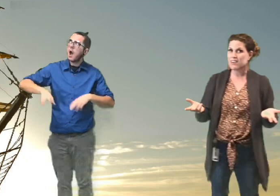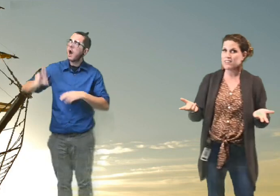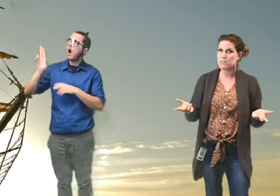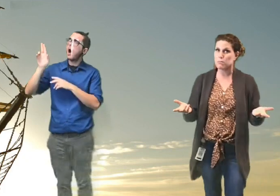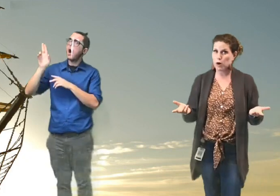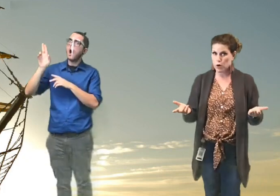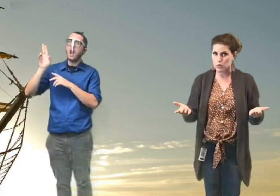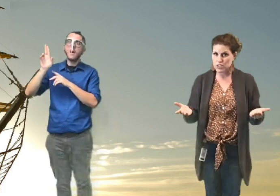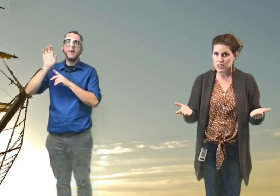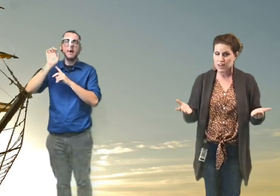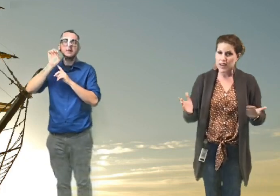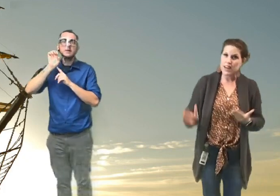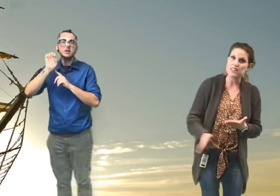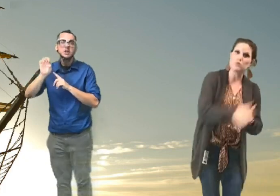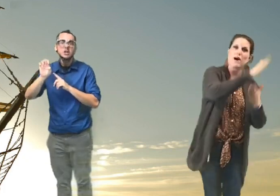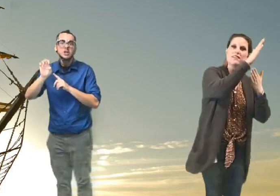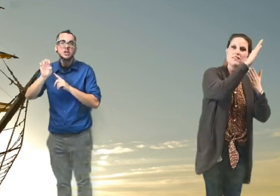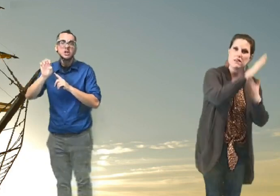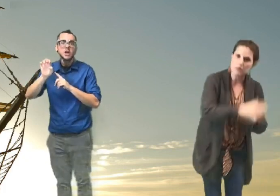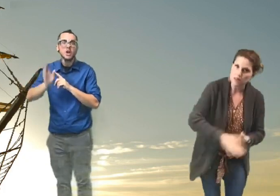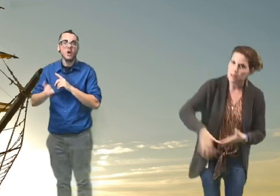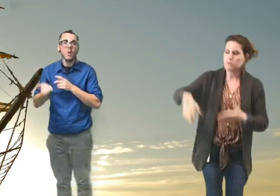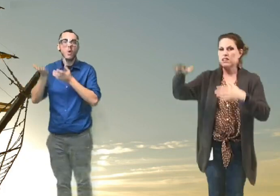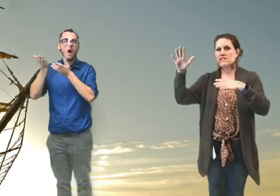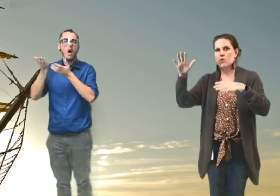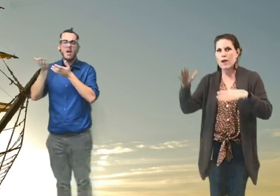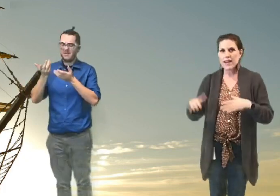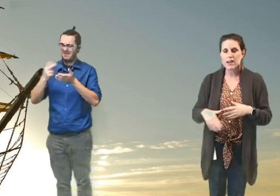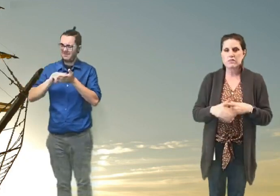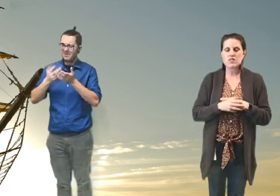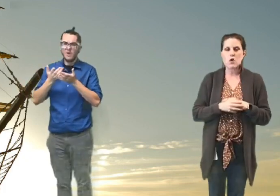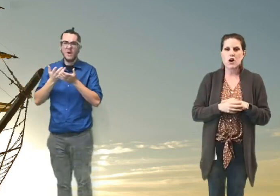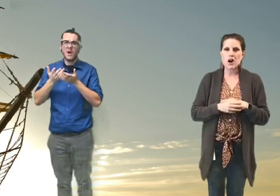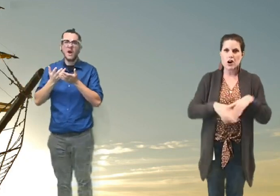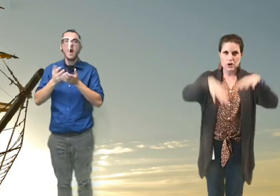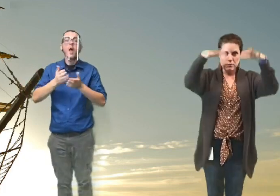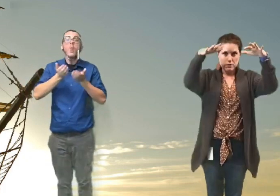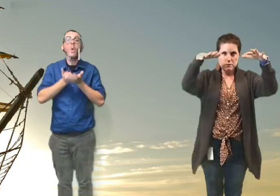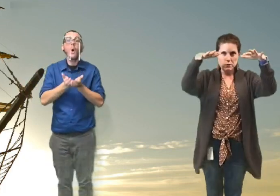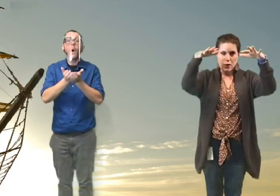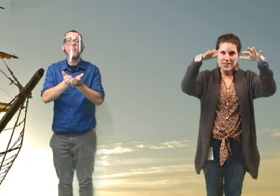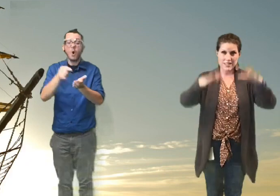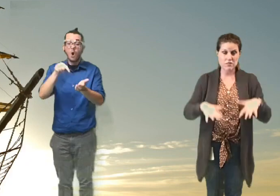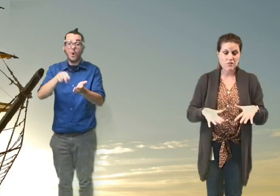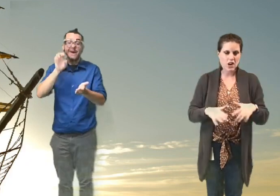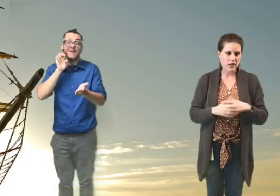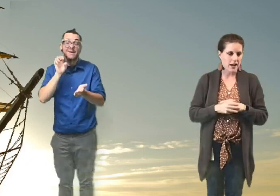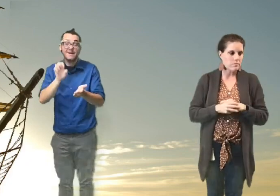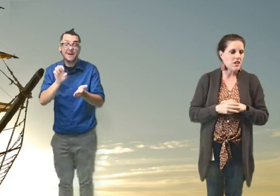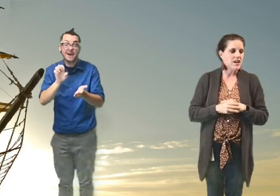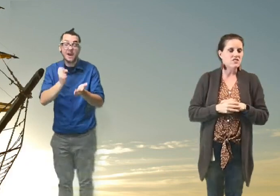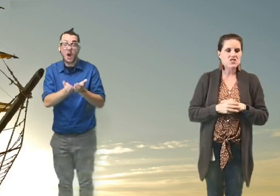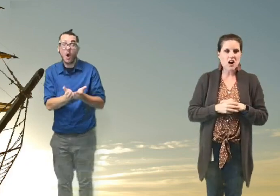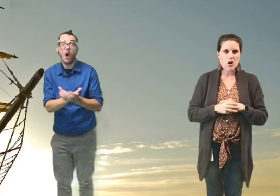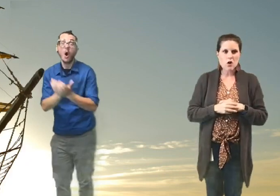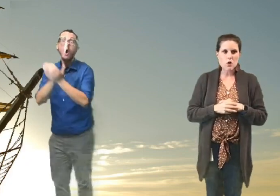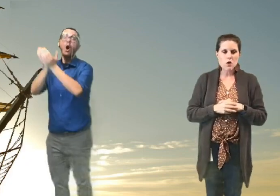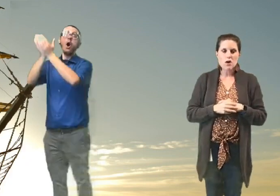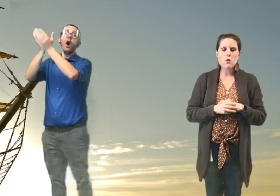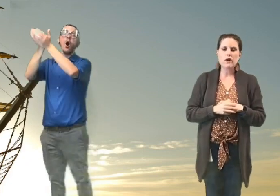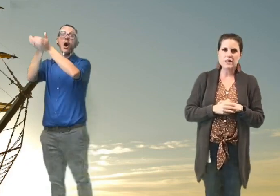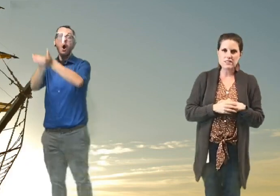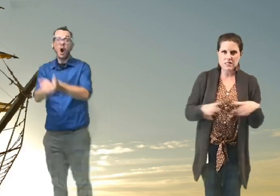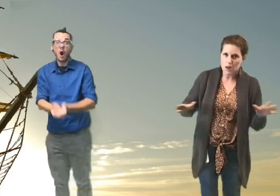is the boat and it's rising because the waves are rising and falling. So